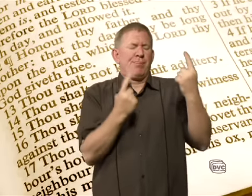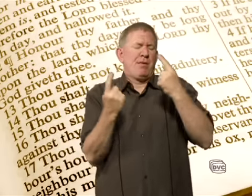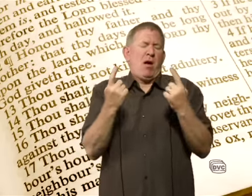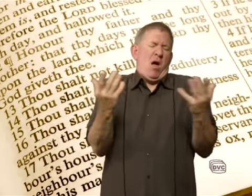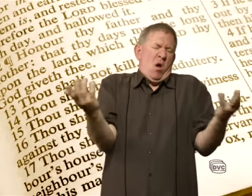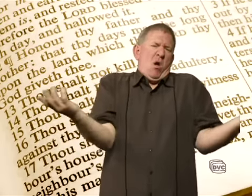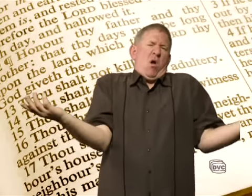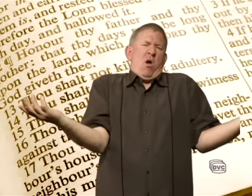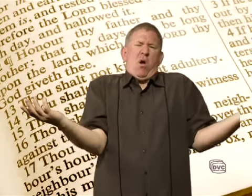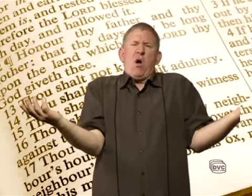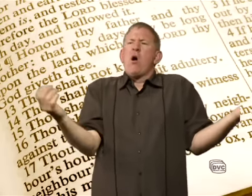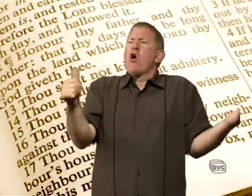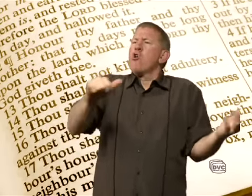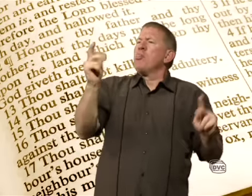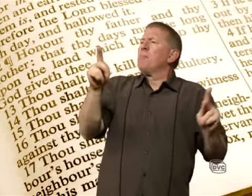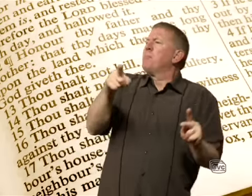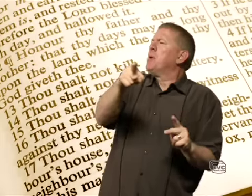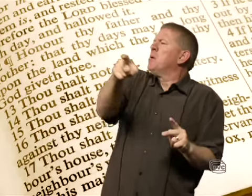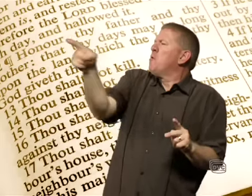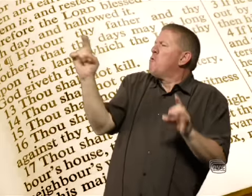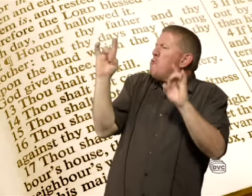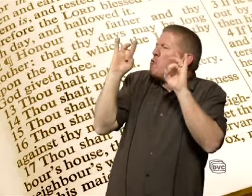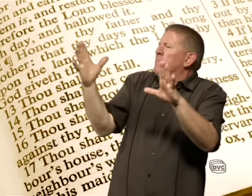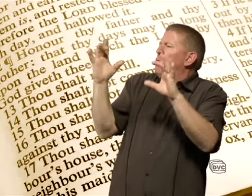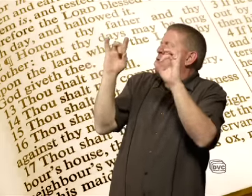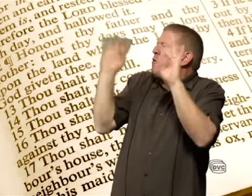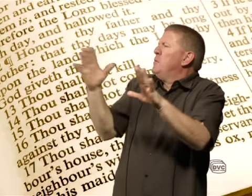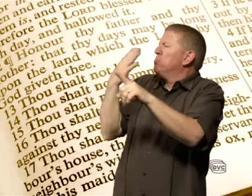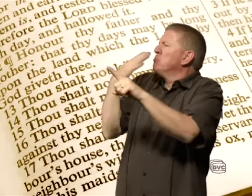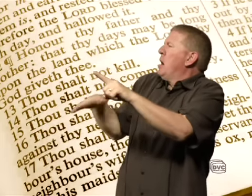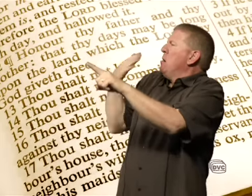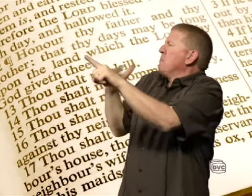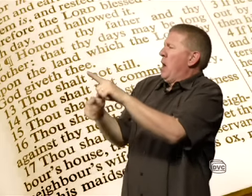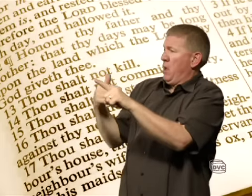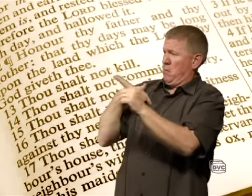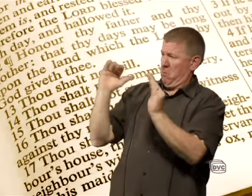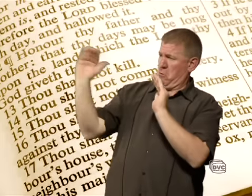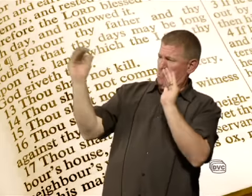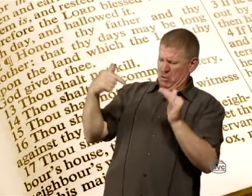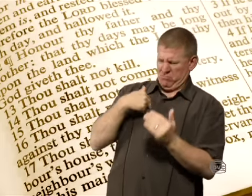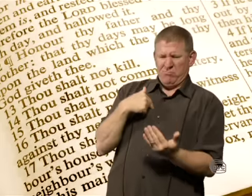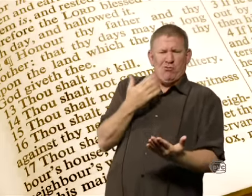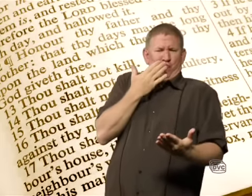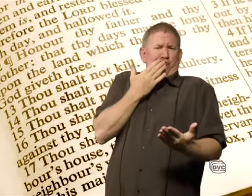maybe you're thinking, I see so many other people. They're worse than me. I'm pretty good compared to them.